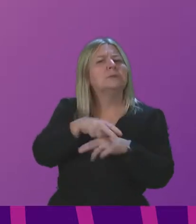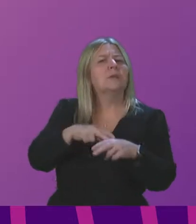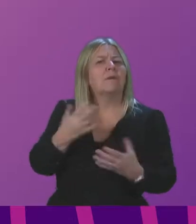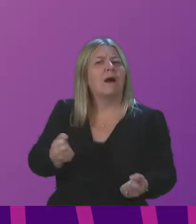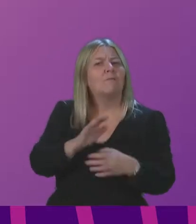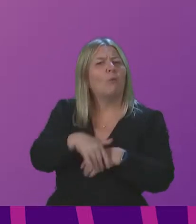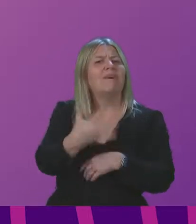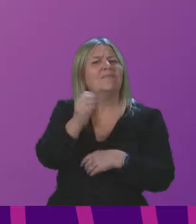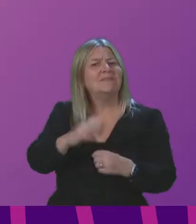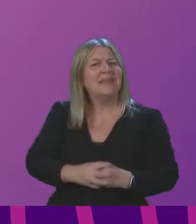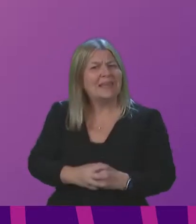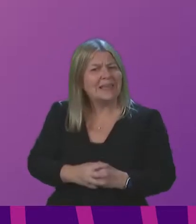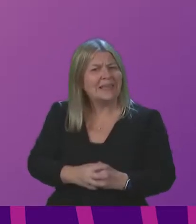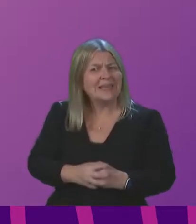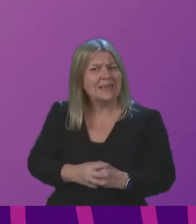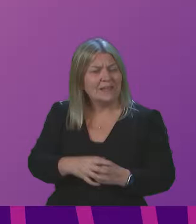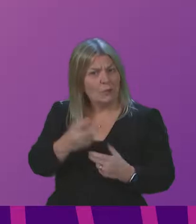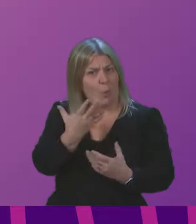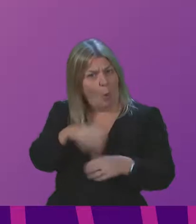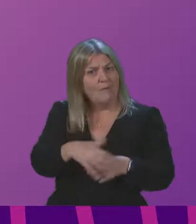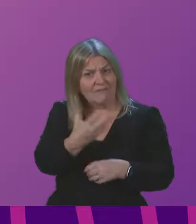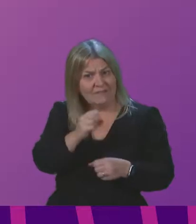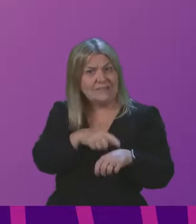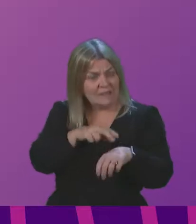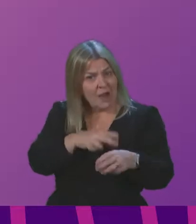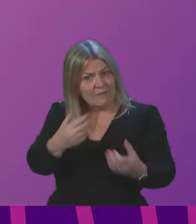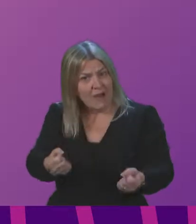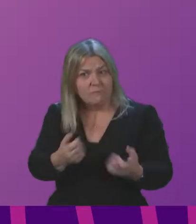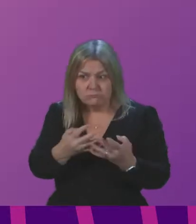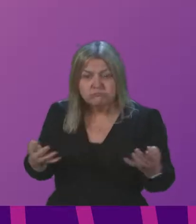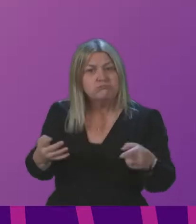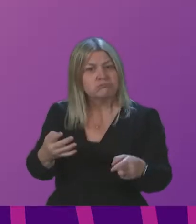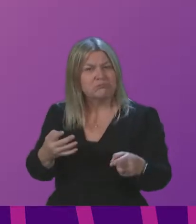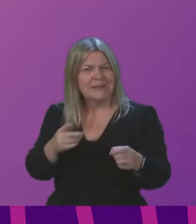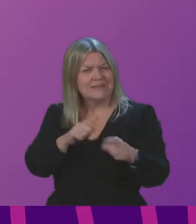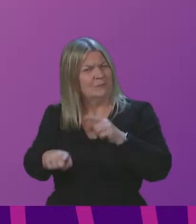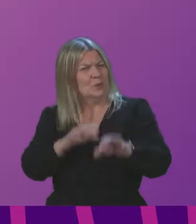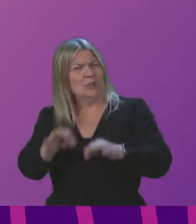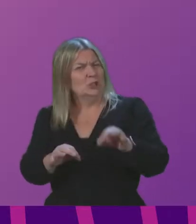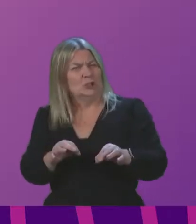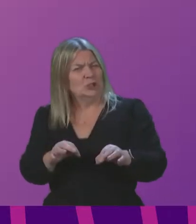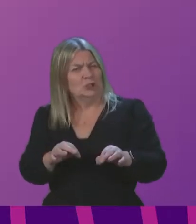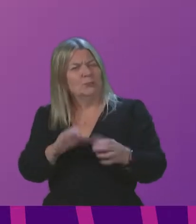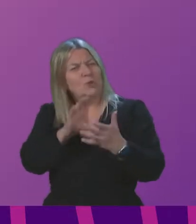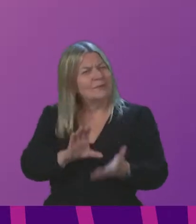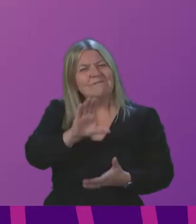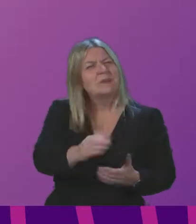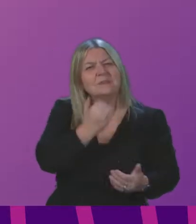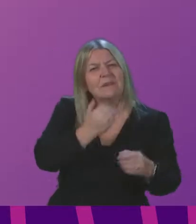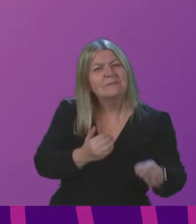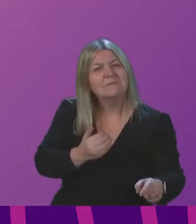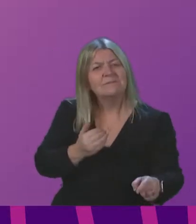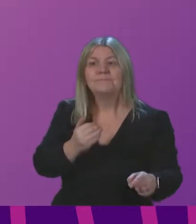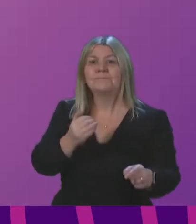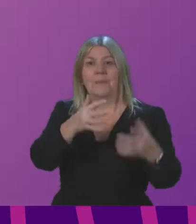we've lost some great ones to the US, where they've secured venture capital and built their companies over there. Surely here in Scotland, we